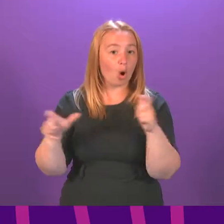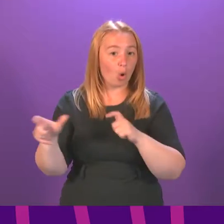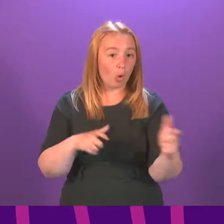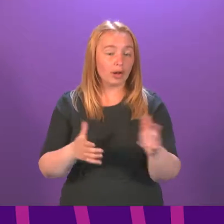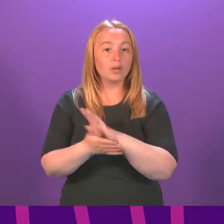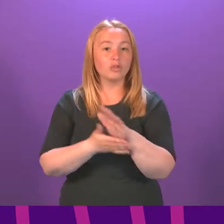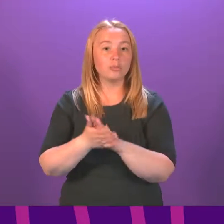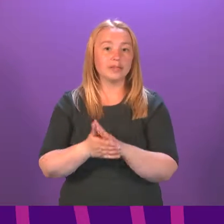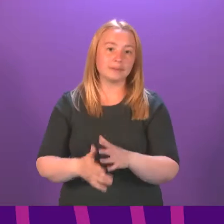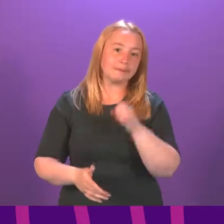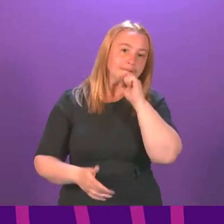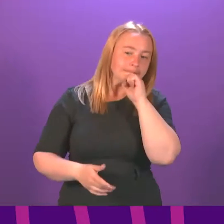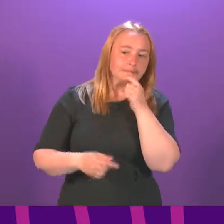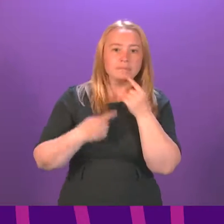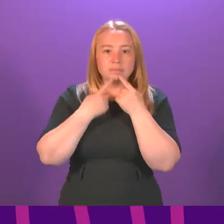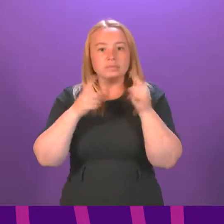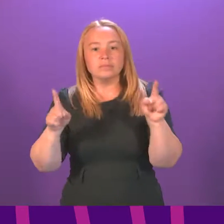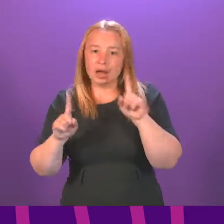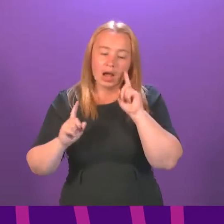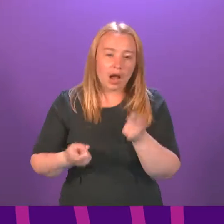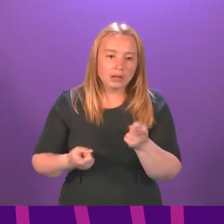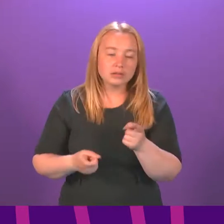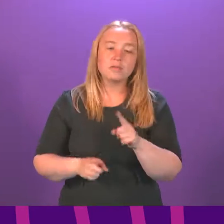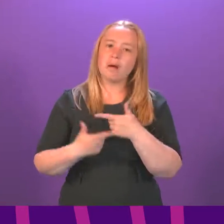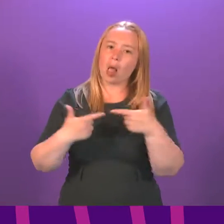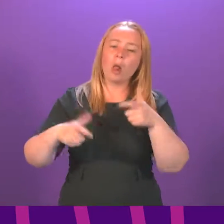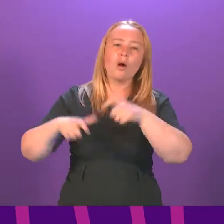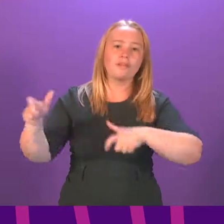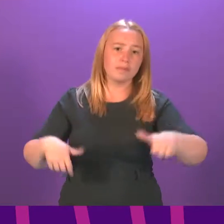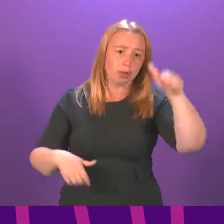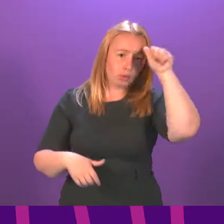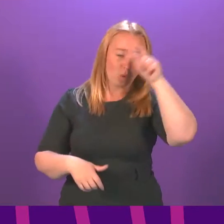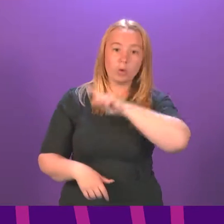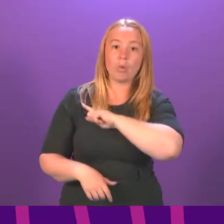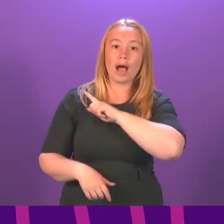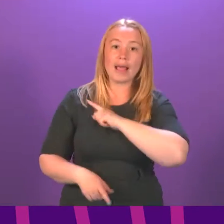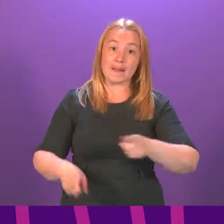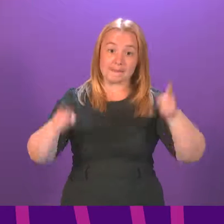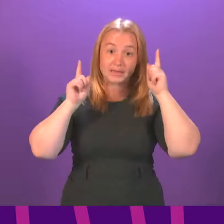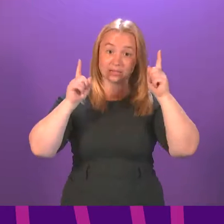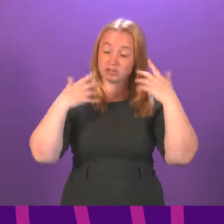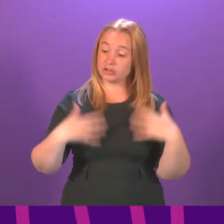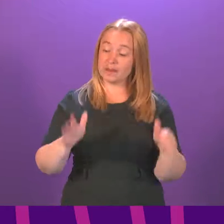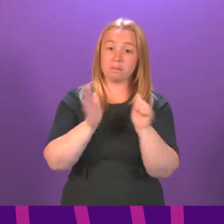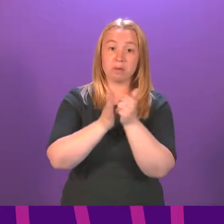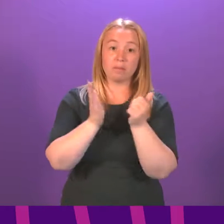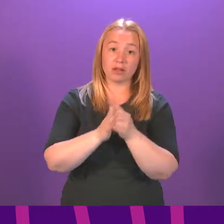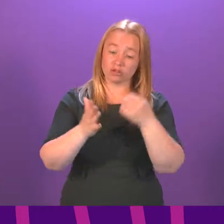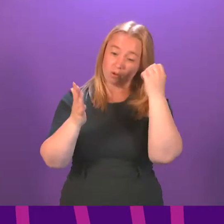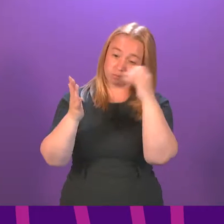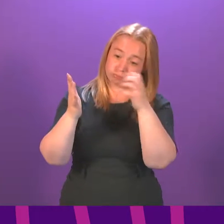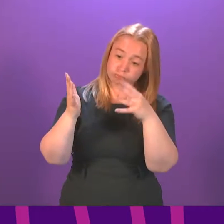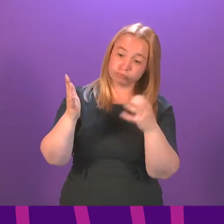can say. But as is already widely known, and it is widely known because ministers have proactively published extensive